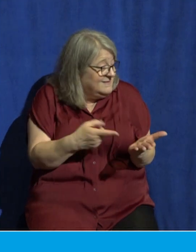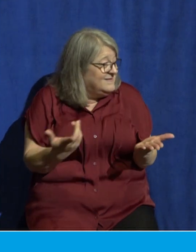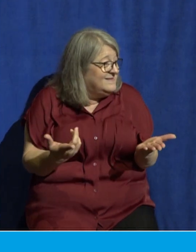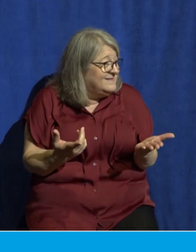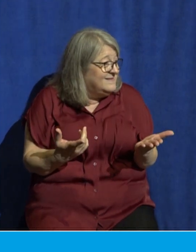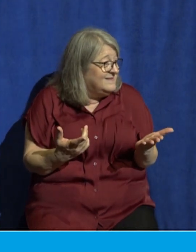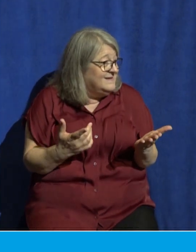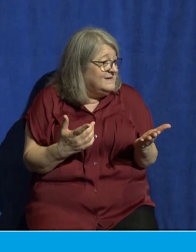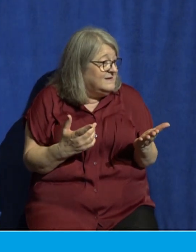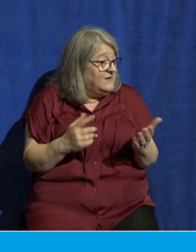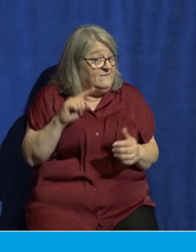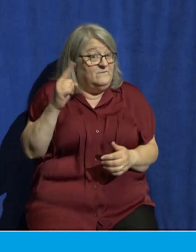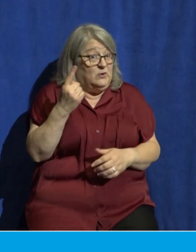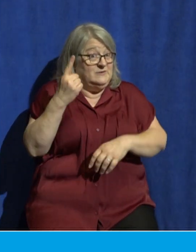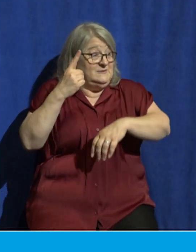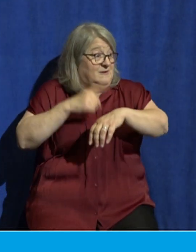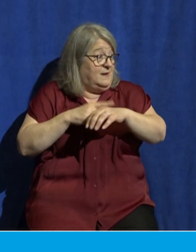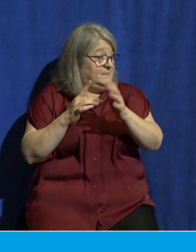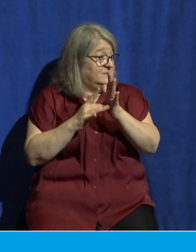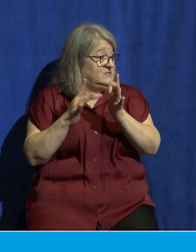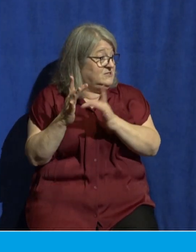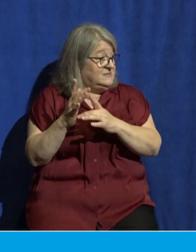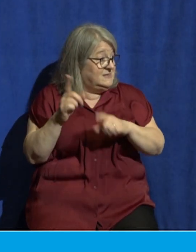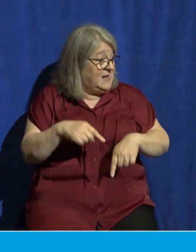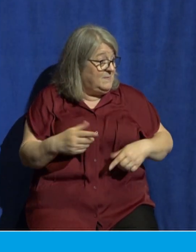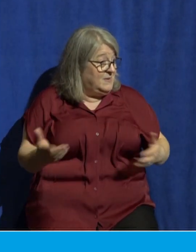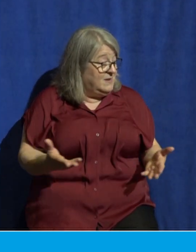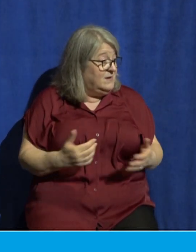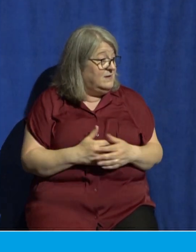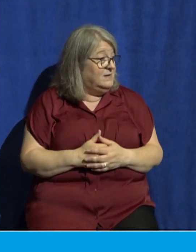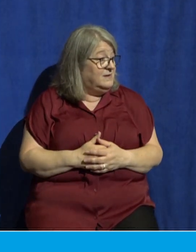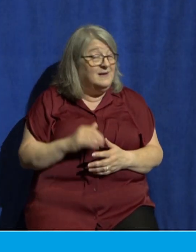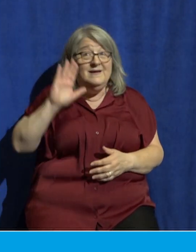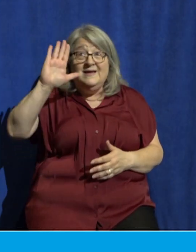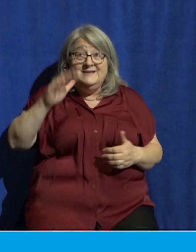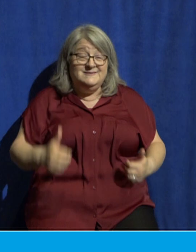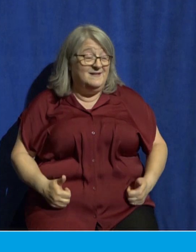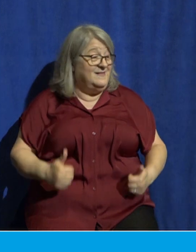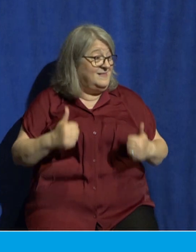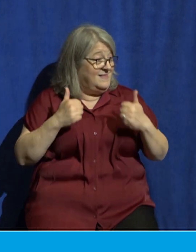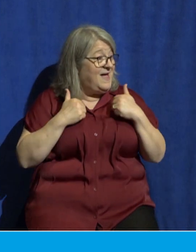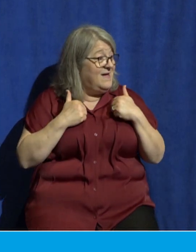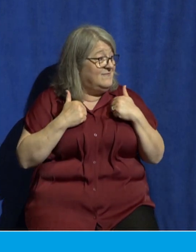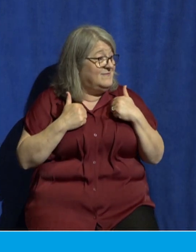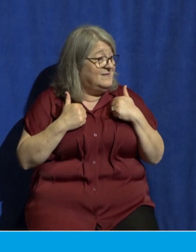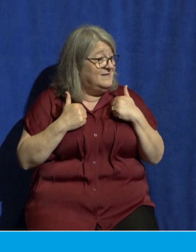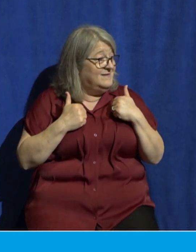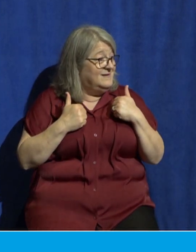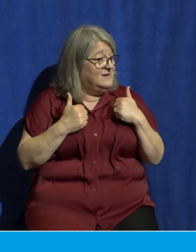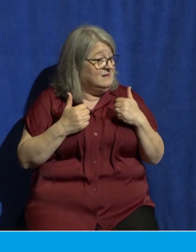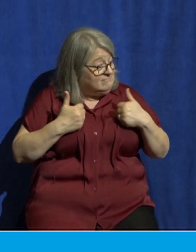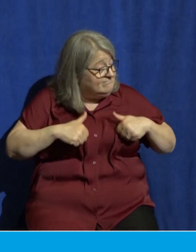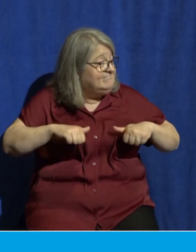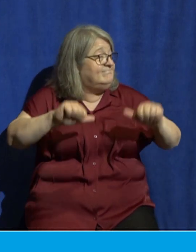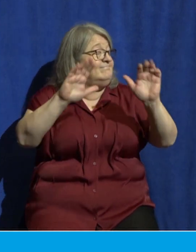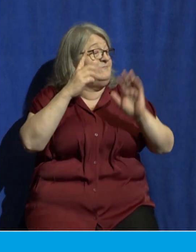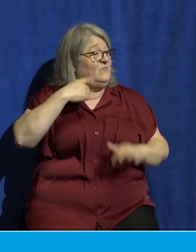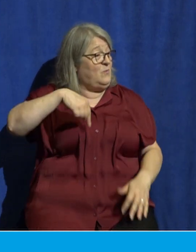first time to give his life as a ransom for many he came because he wanted